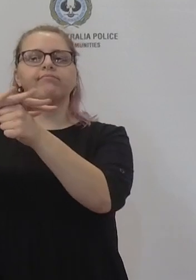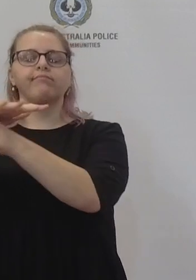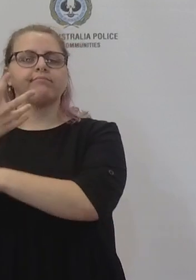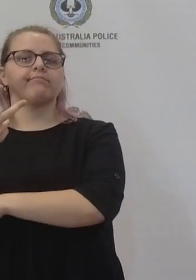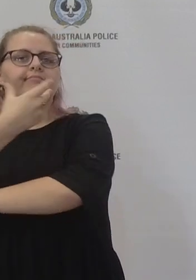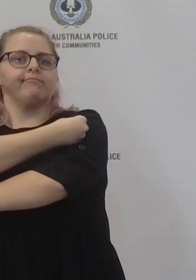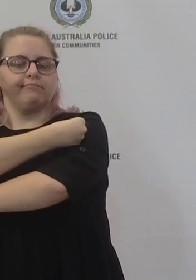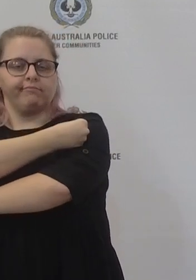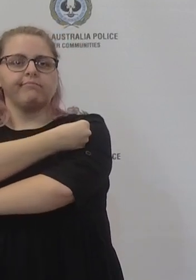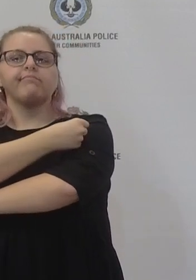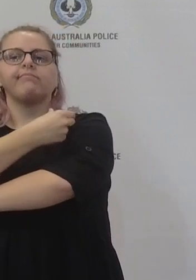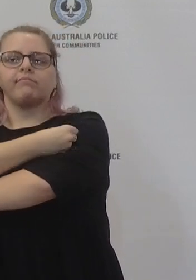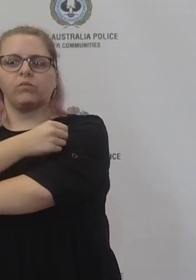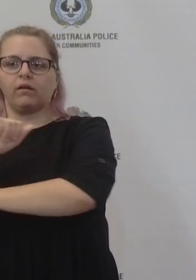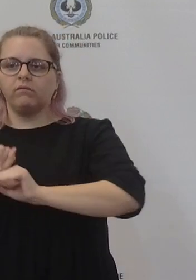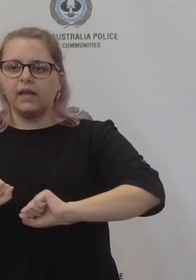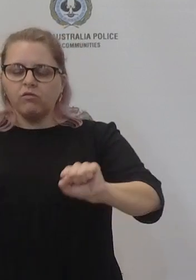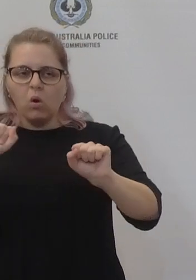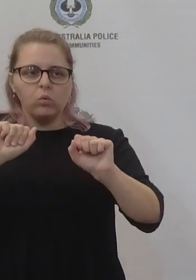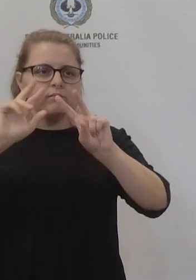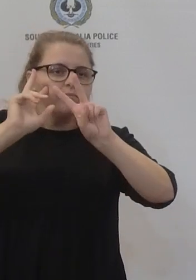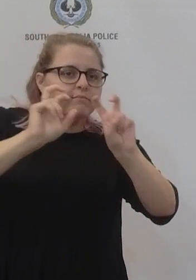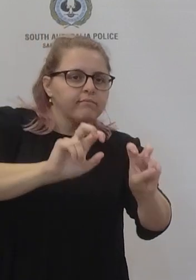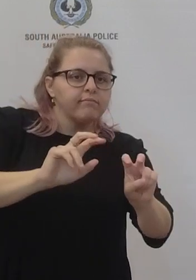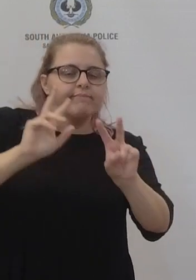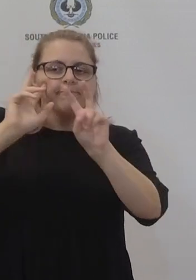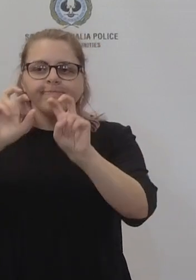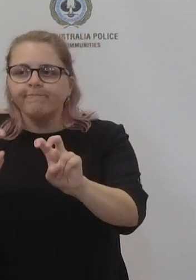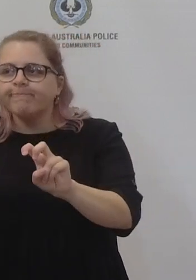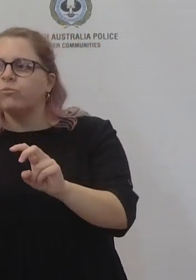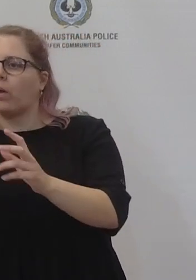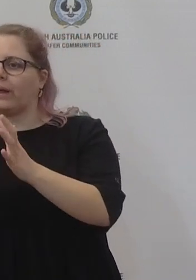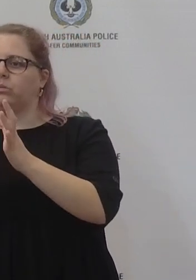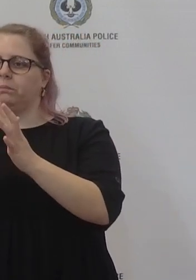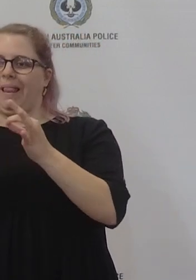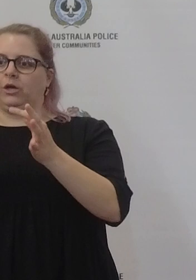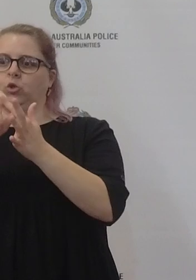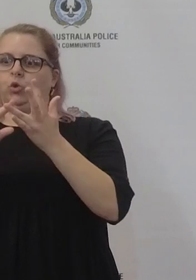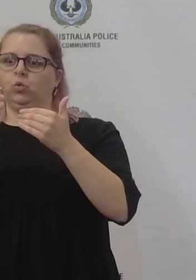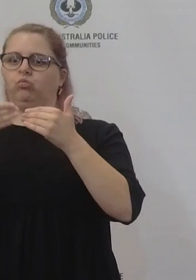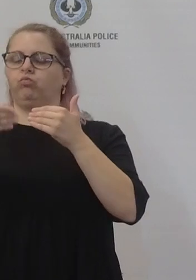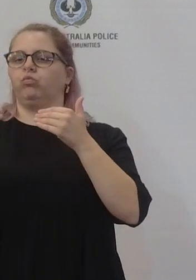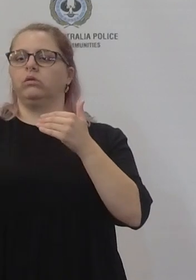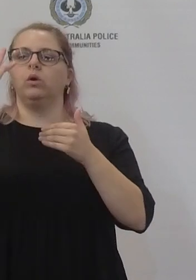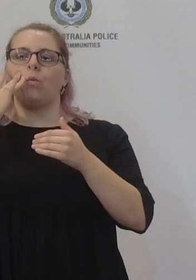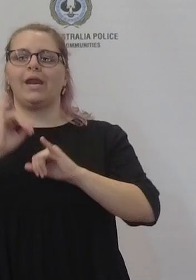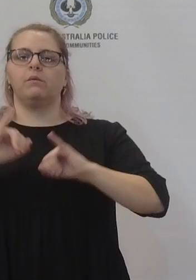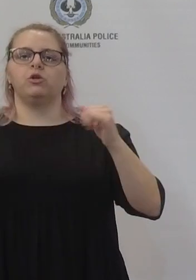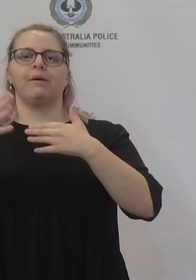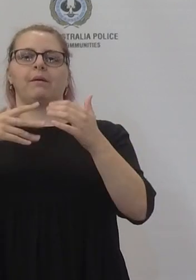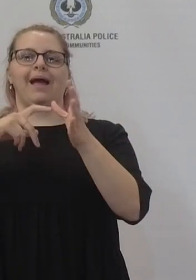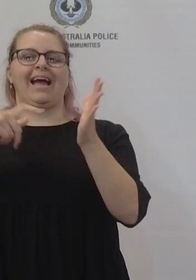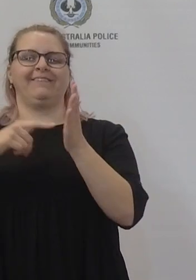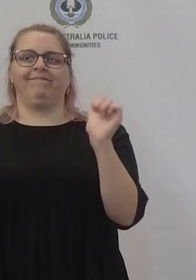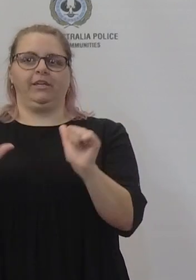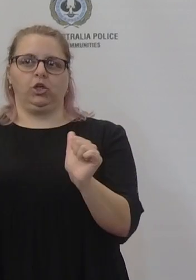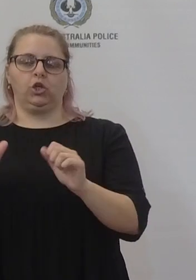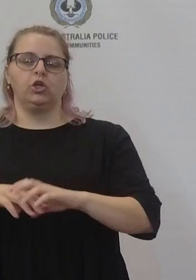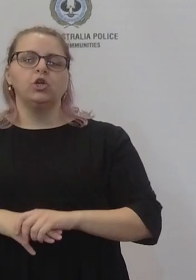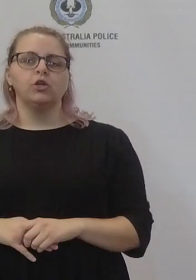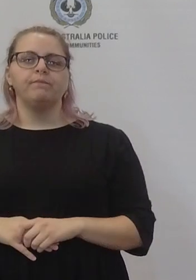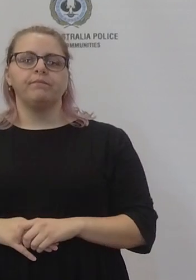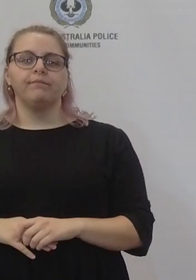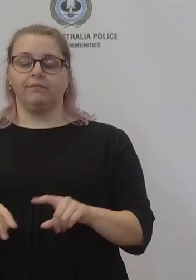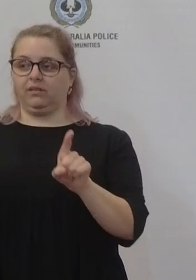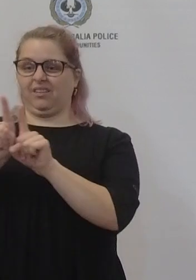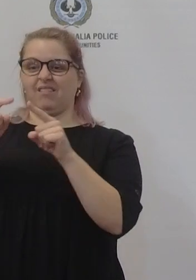are looking very closely at those transition arrangements so from a health perspective we're doing exactly the same and